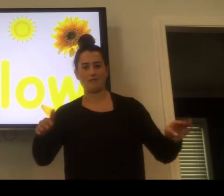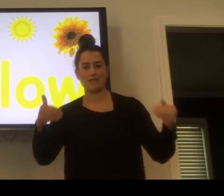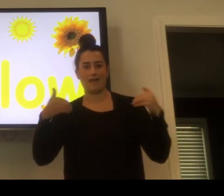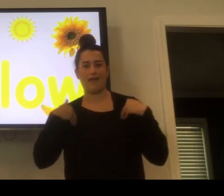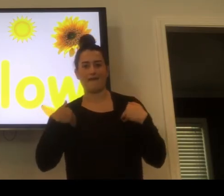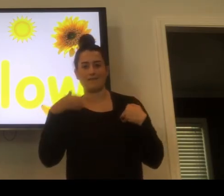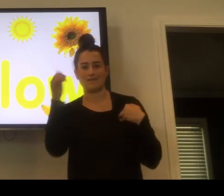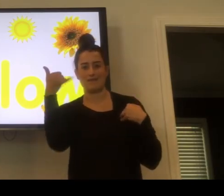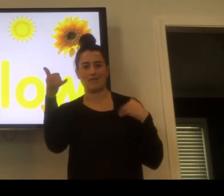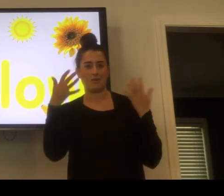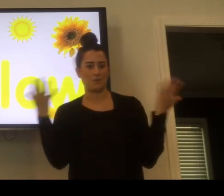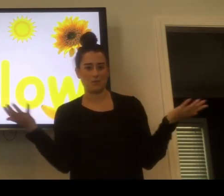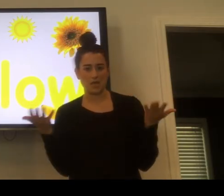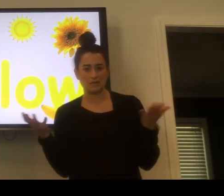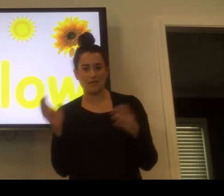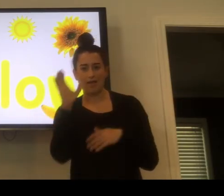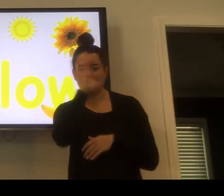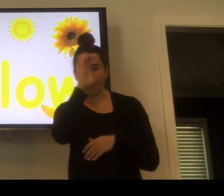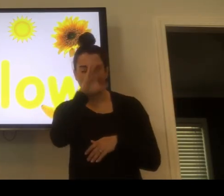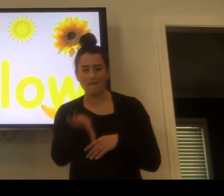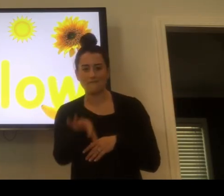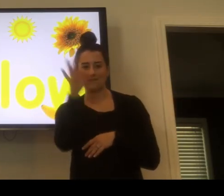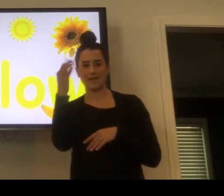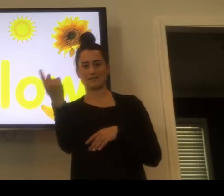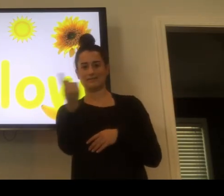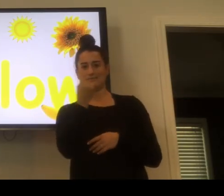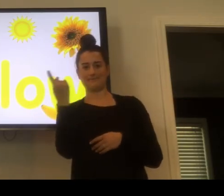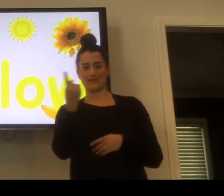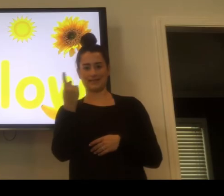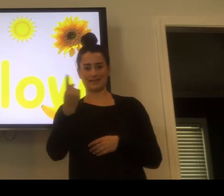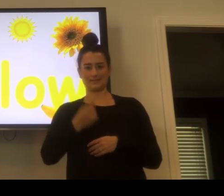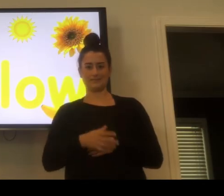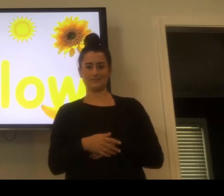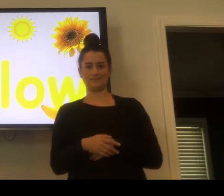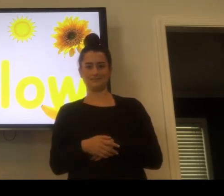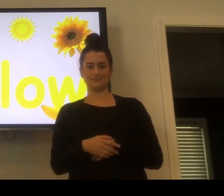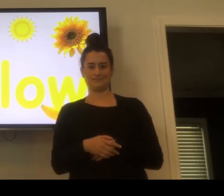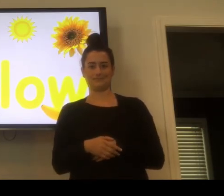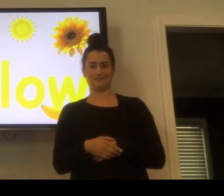In your house, what things do you have that are yellow? Look and find something.